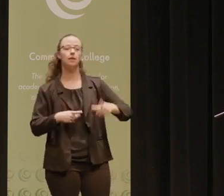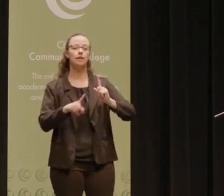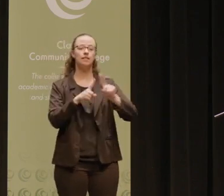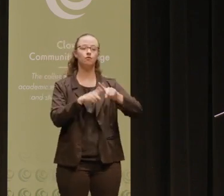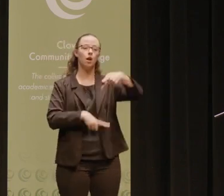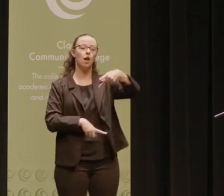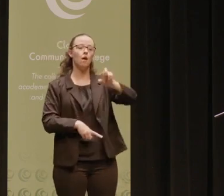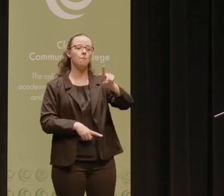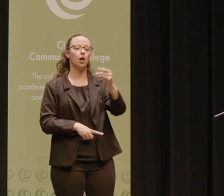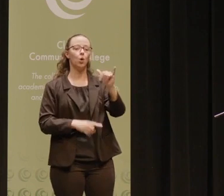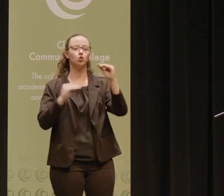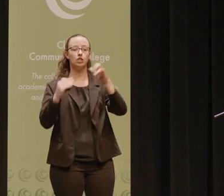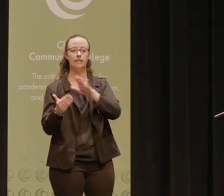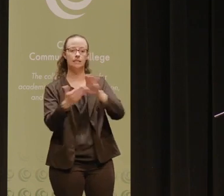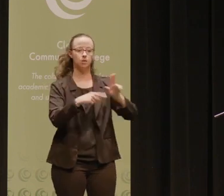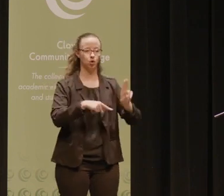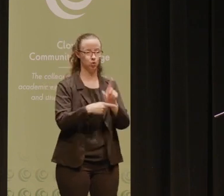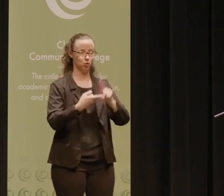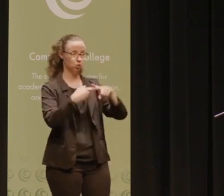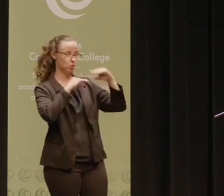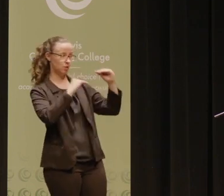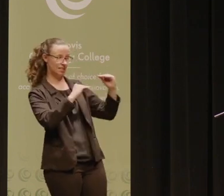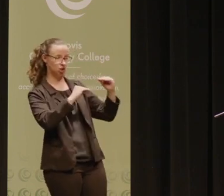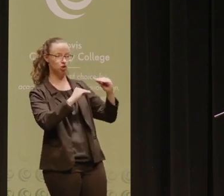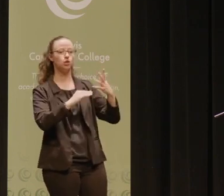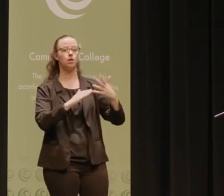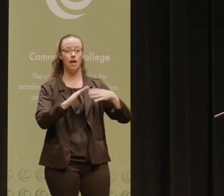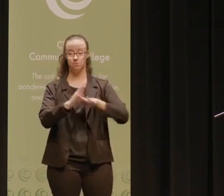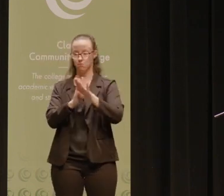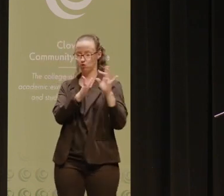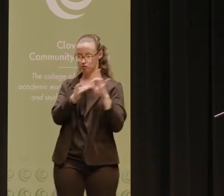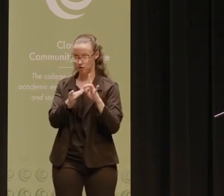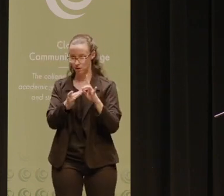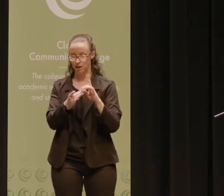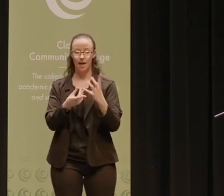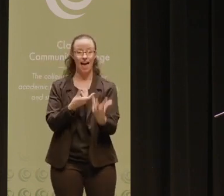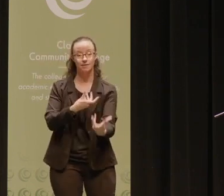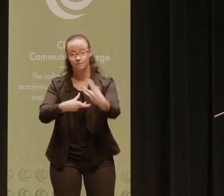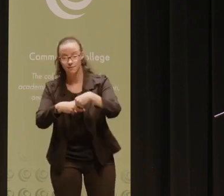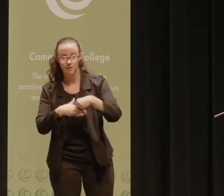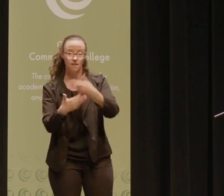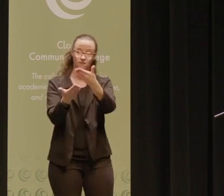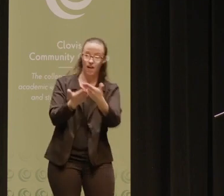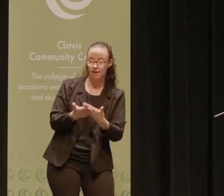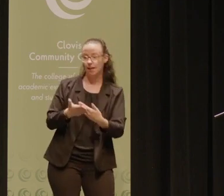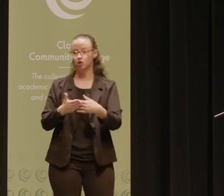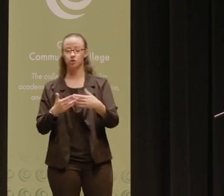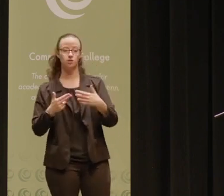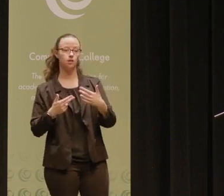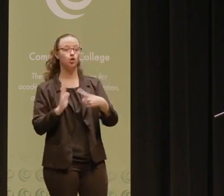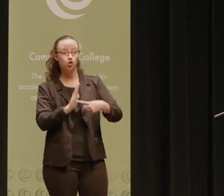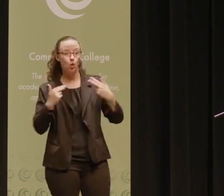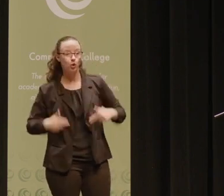to teach and relationship building and intrusivity and validation and humanizing